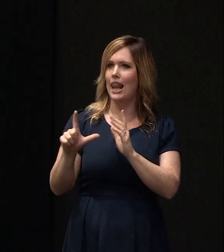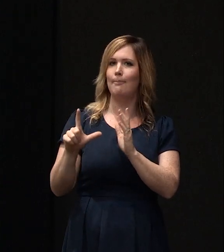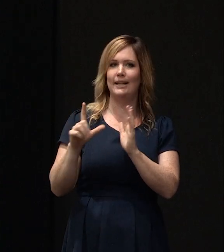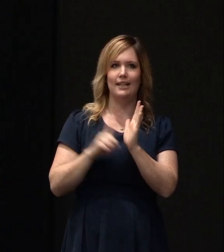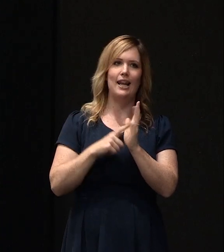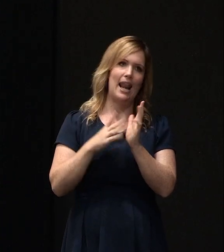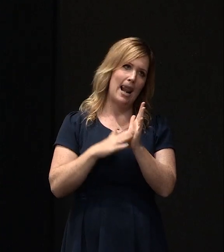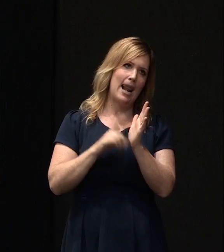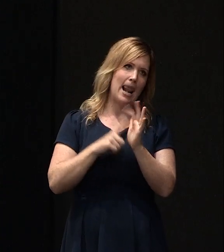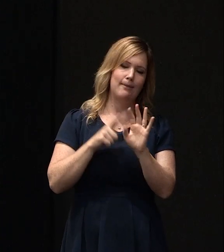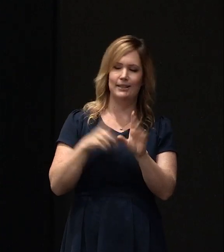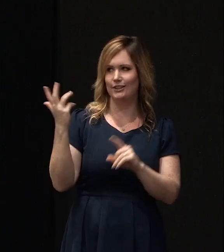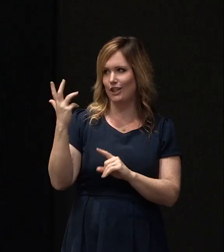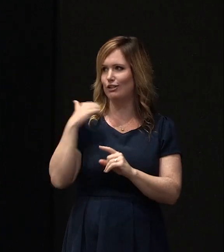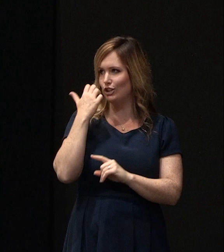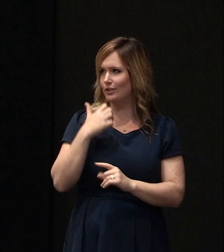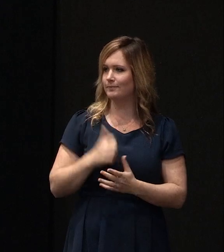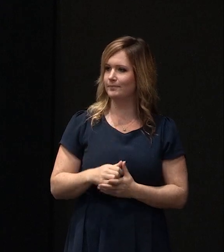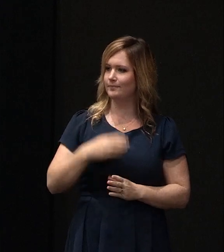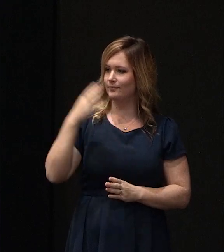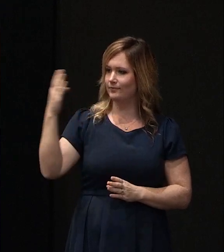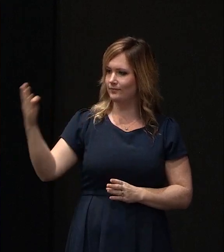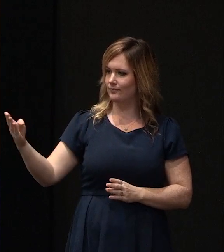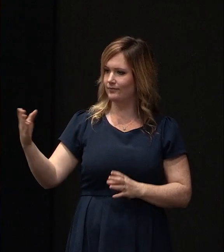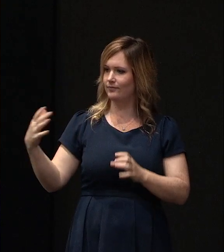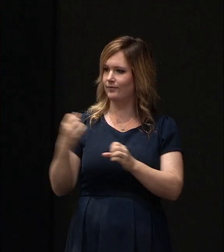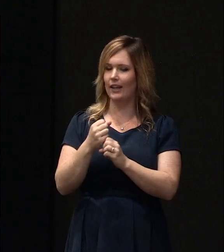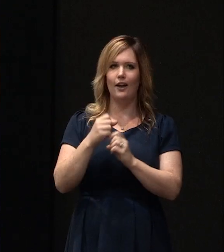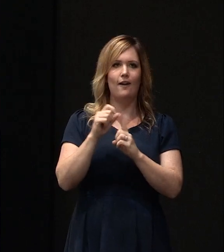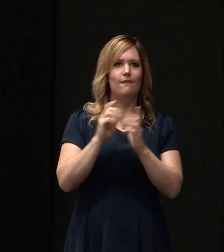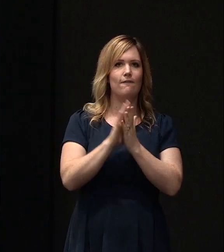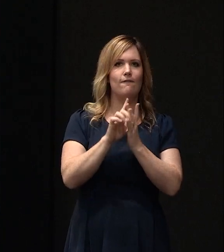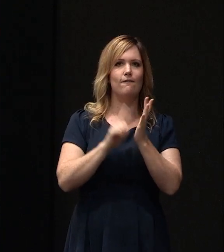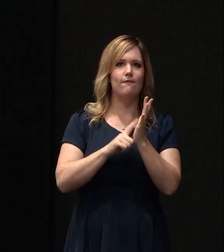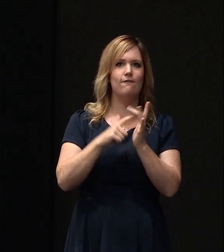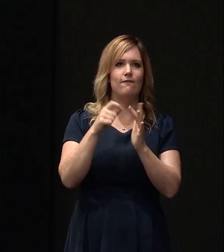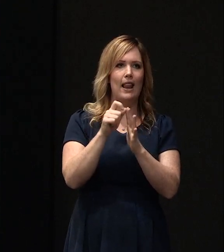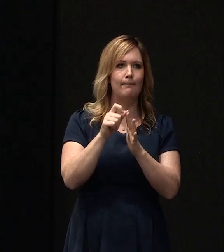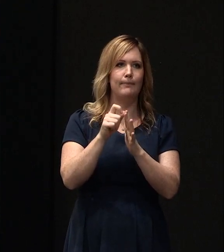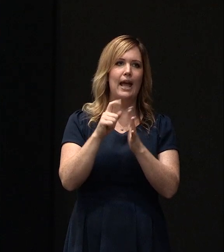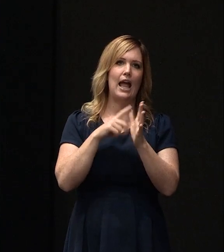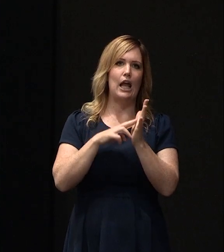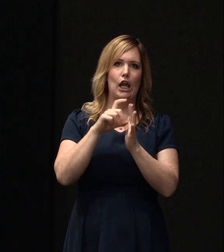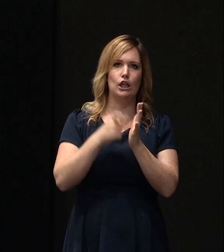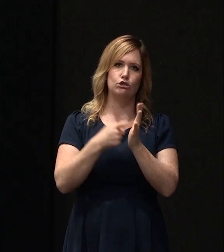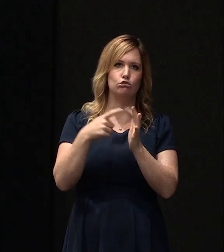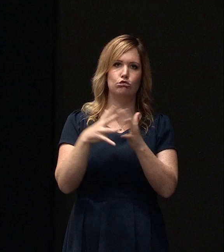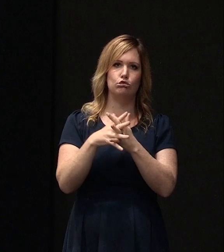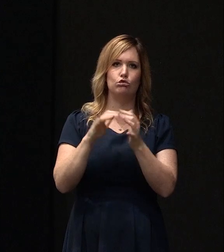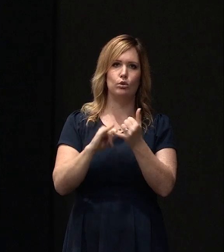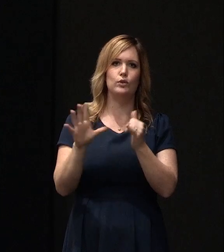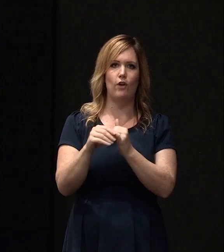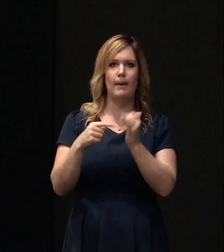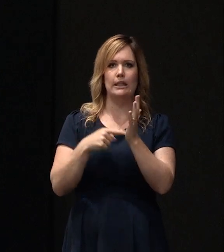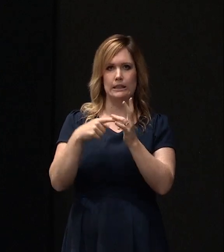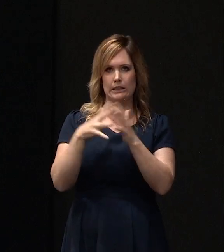from Lumley, I beg your pardon, I beg your pardon John, and then on the end we've got Philippa Andrews who's from Tower. So what I was going to do was I